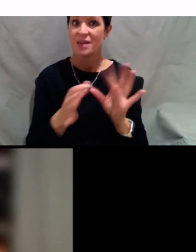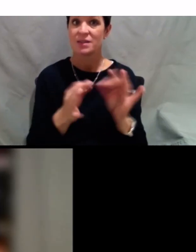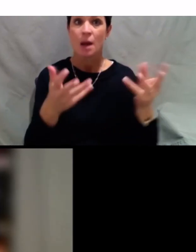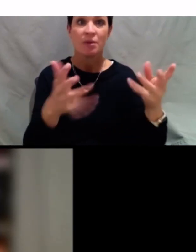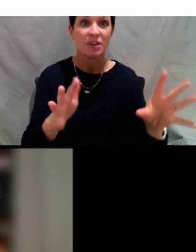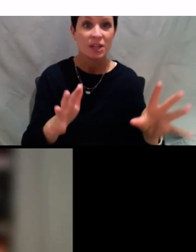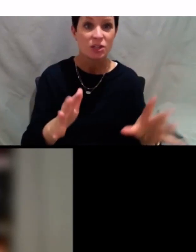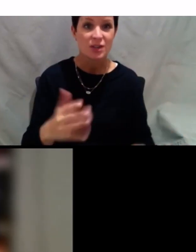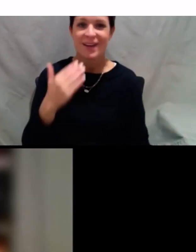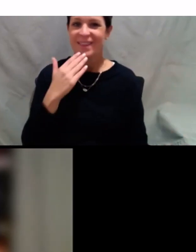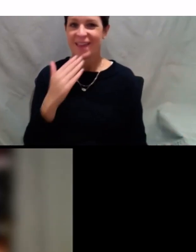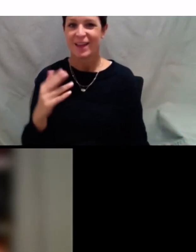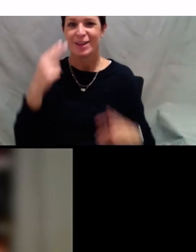Thank you, Ms. Rock. Please take the vote.